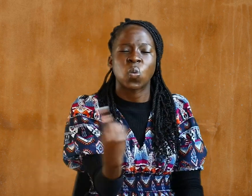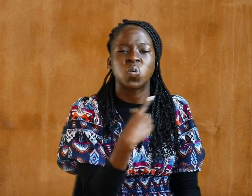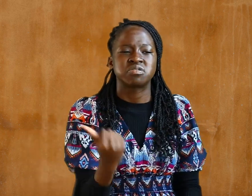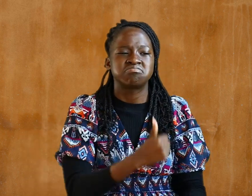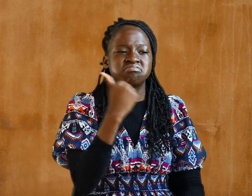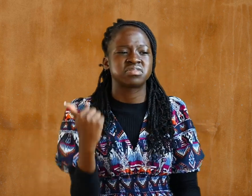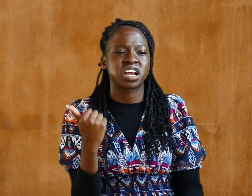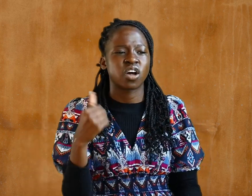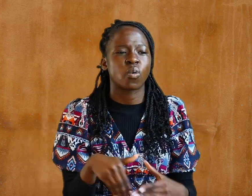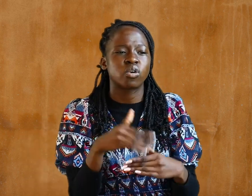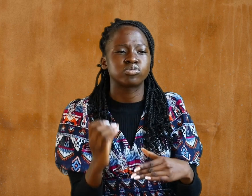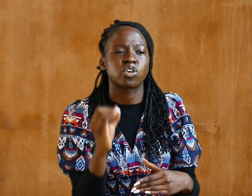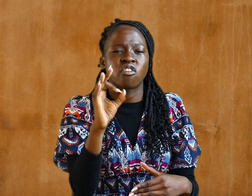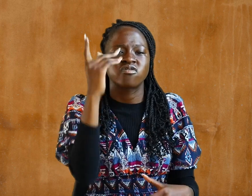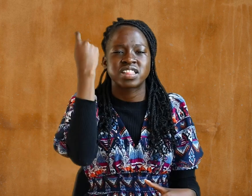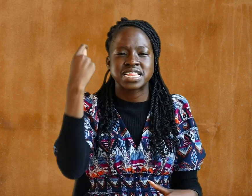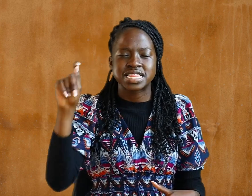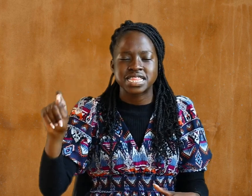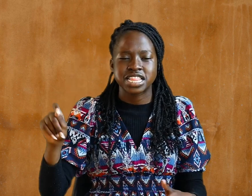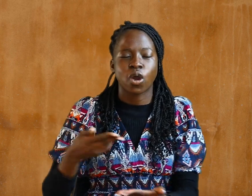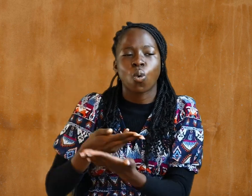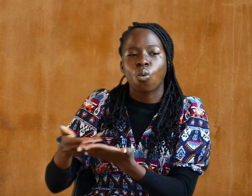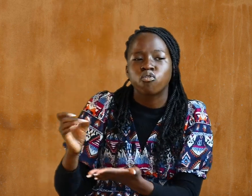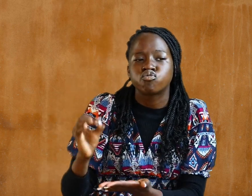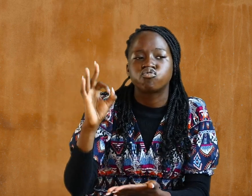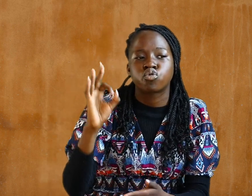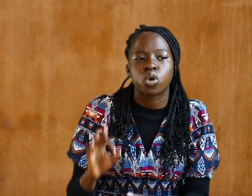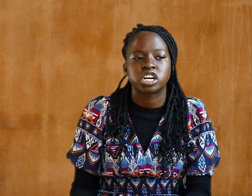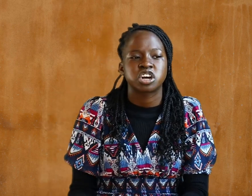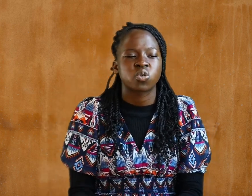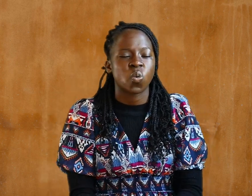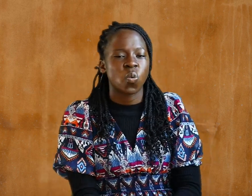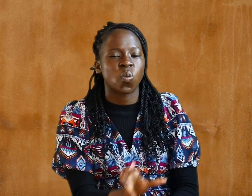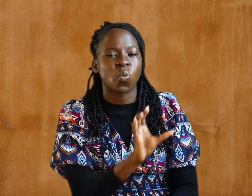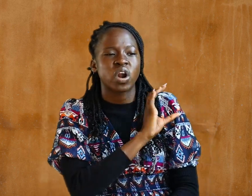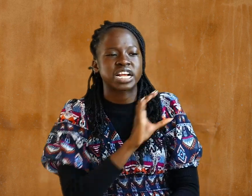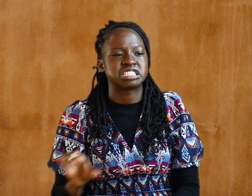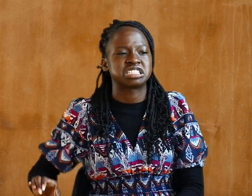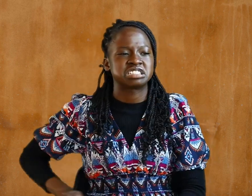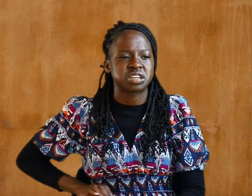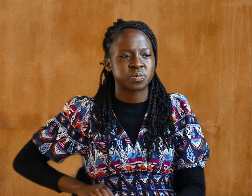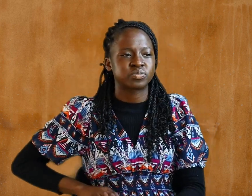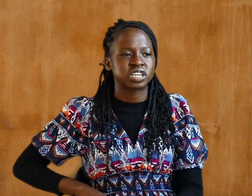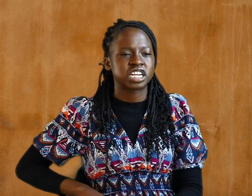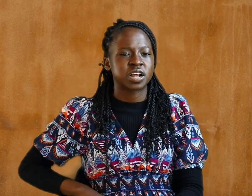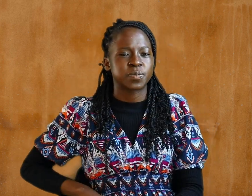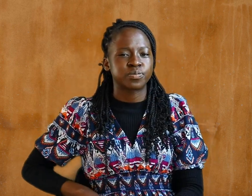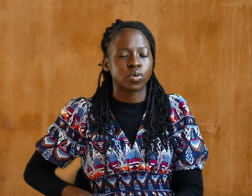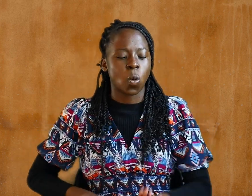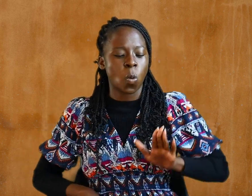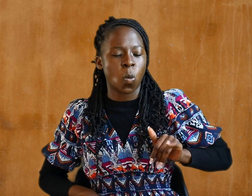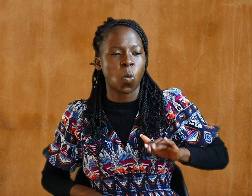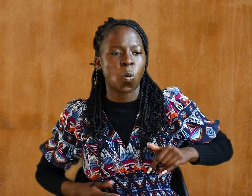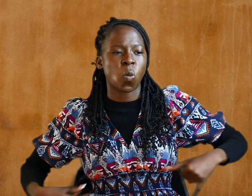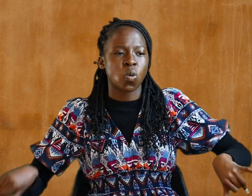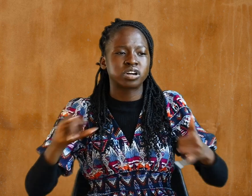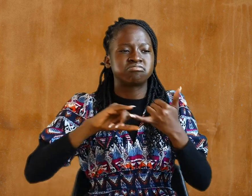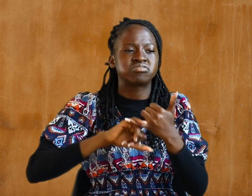reverence for Christ. Wives, submit yourselves to your own husbands as you do to the